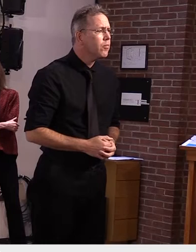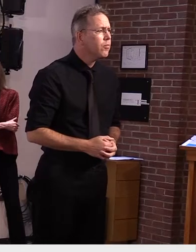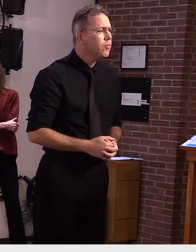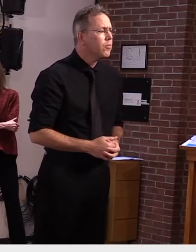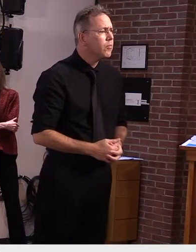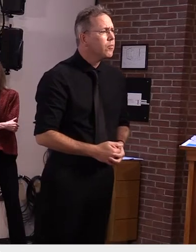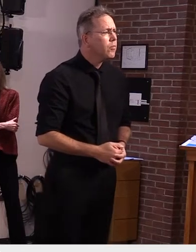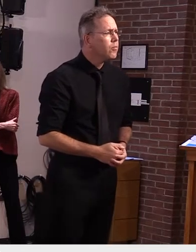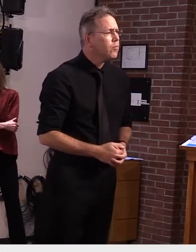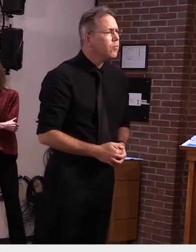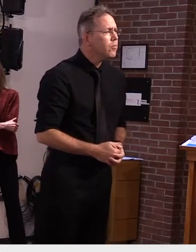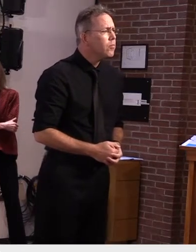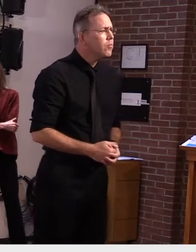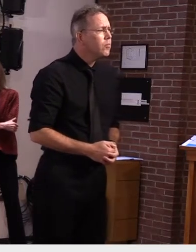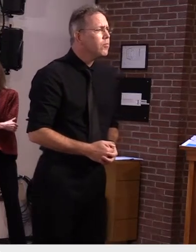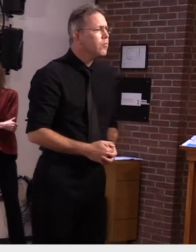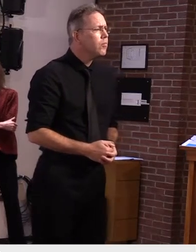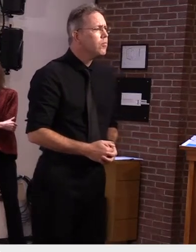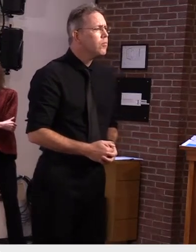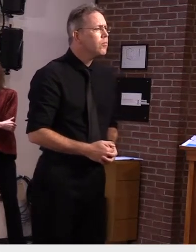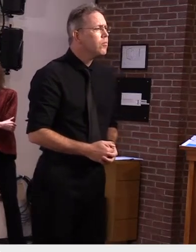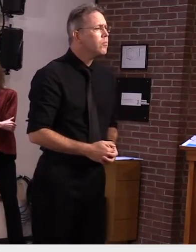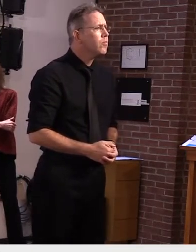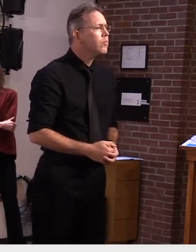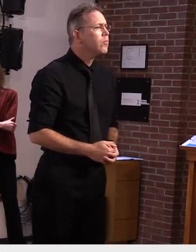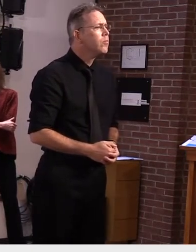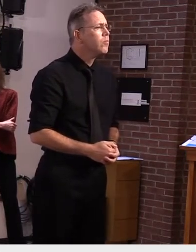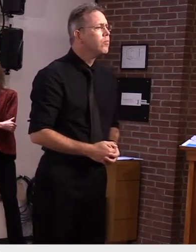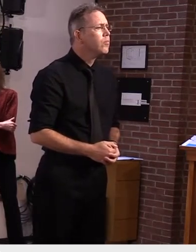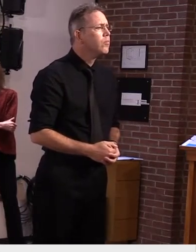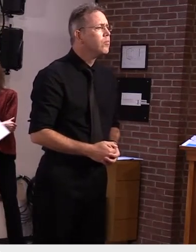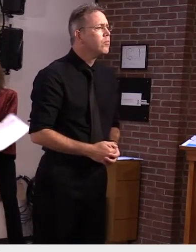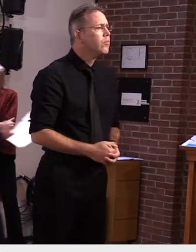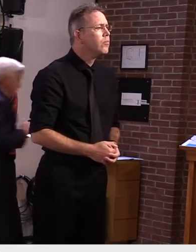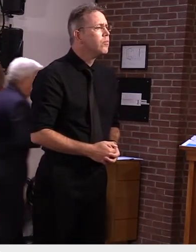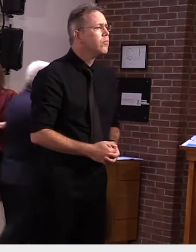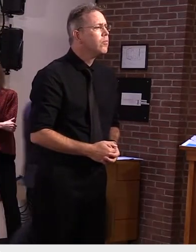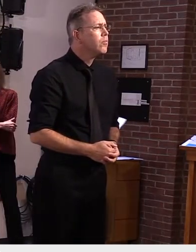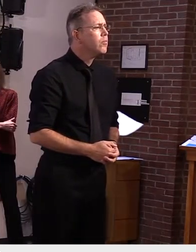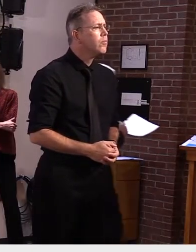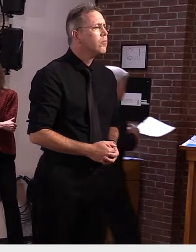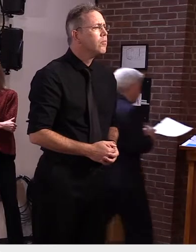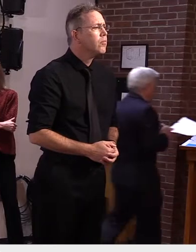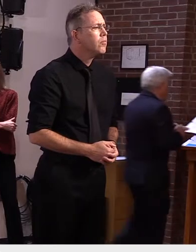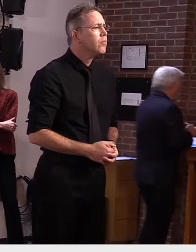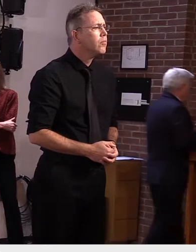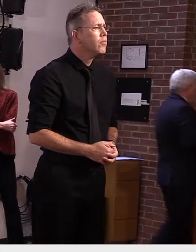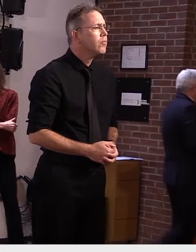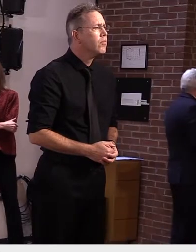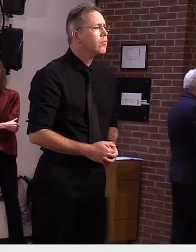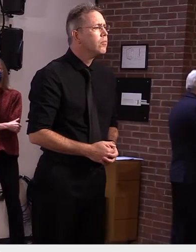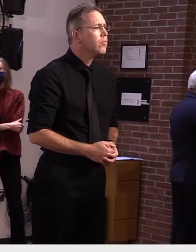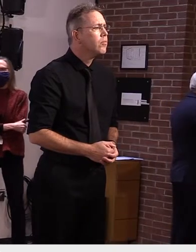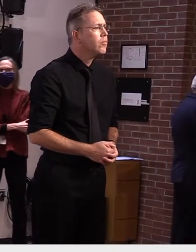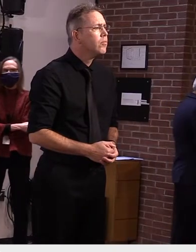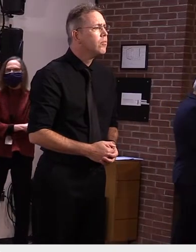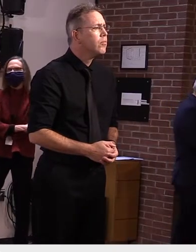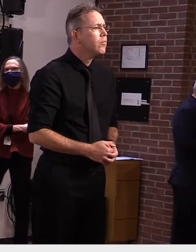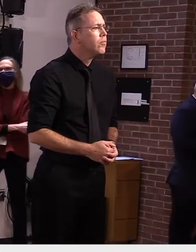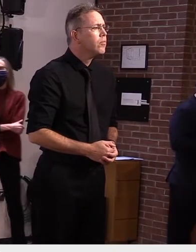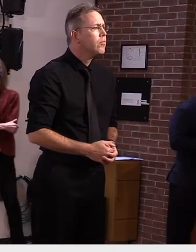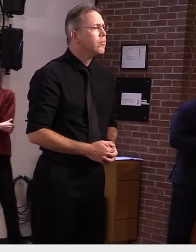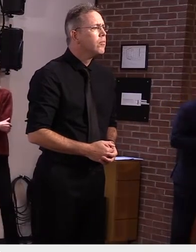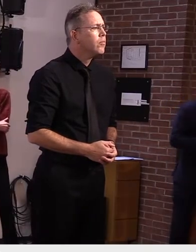adult teams and youth teams were involved was it one of each or or multiple and is there a connection between the adult and youth